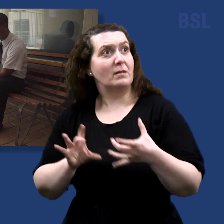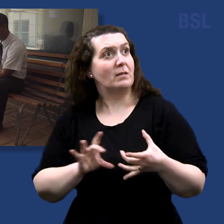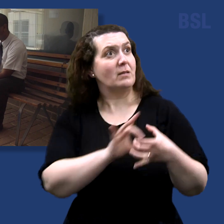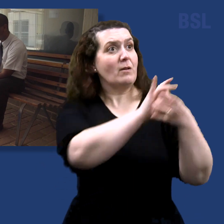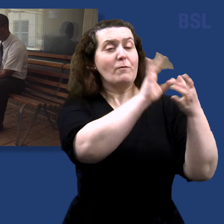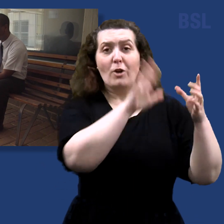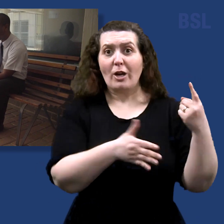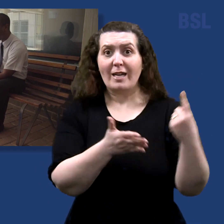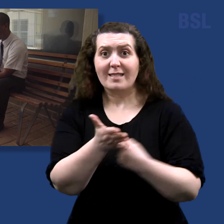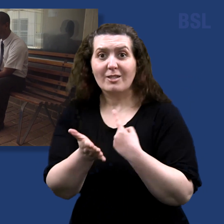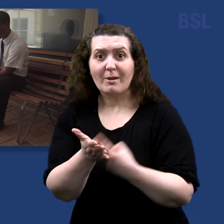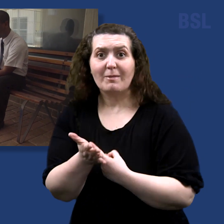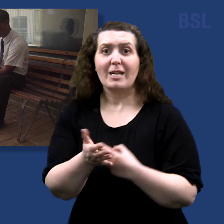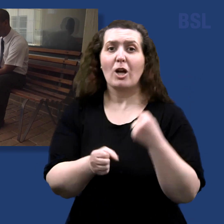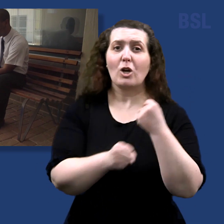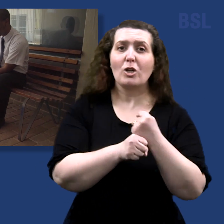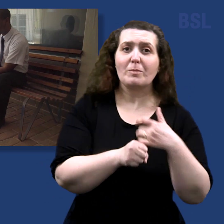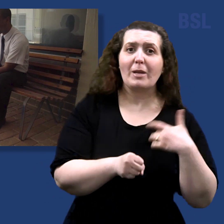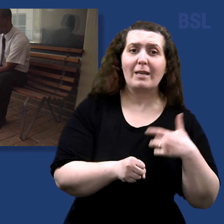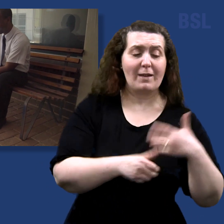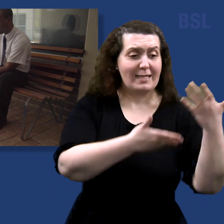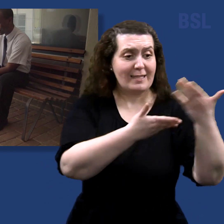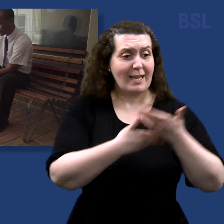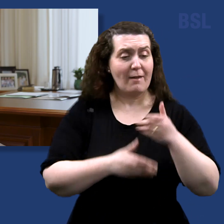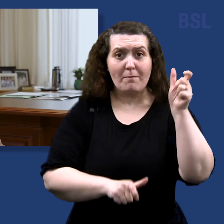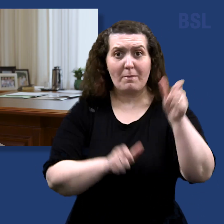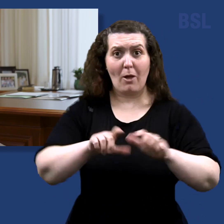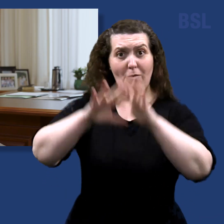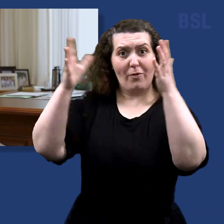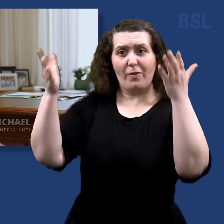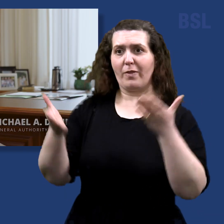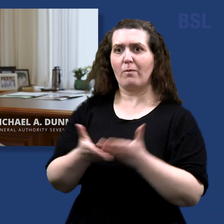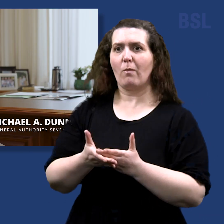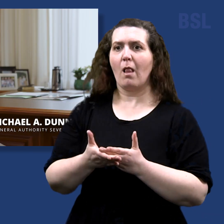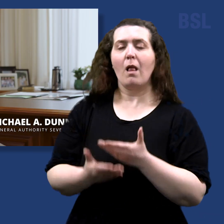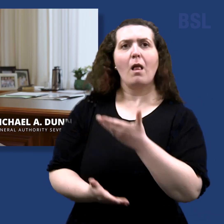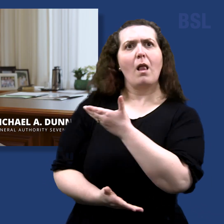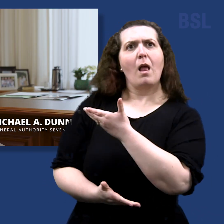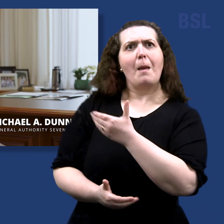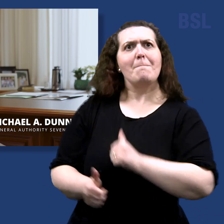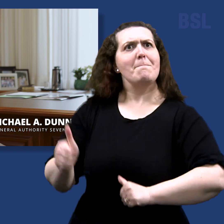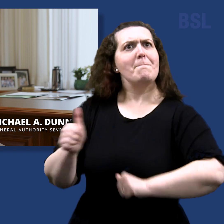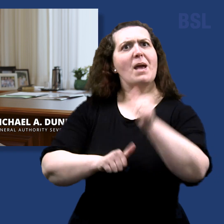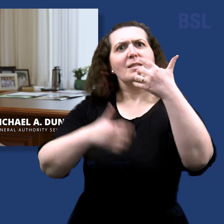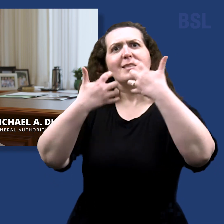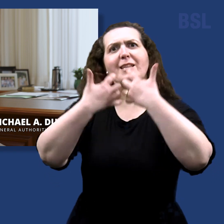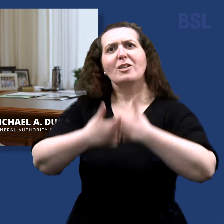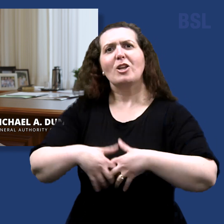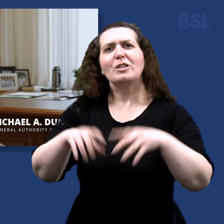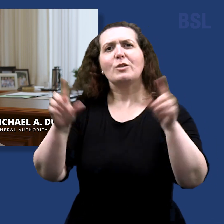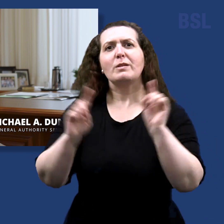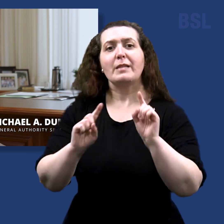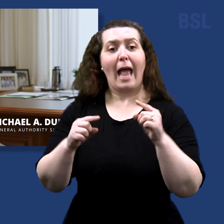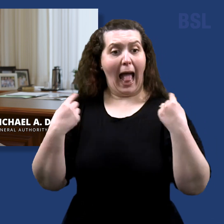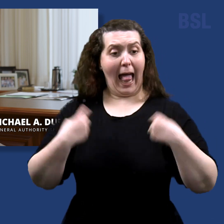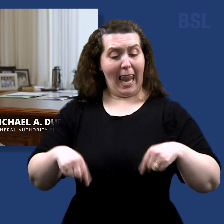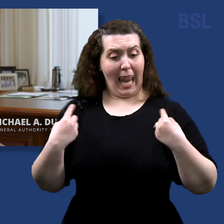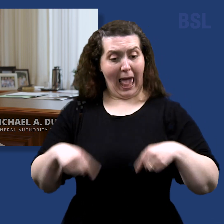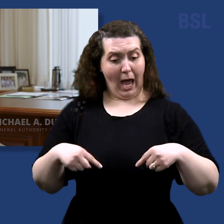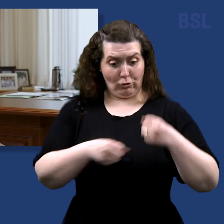living the gospel, and serving the people of the world. The great thing about technology is it allows us, the Church, to greatly